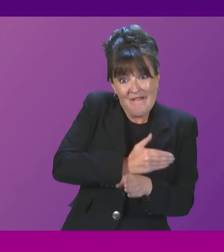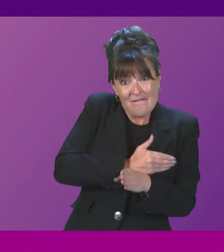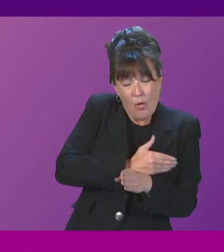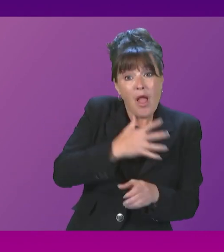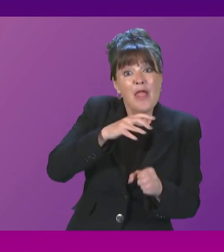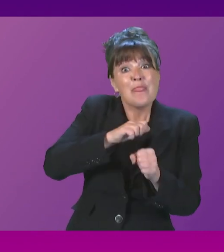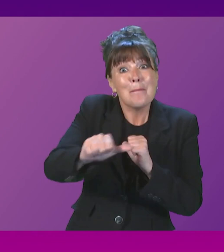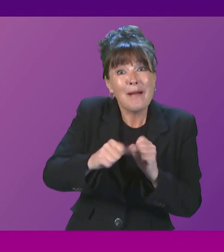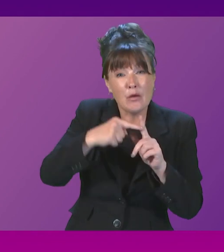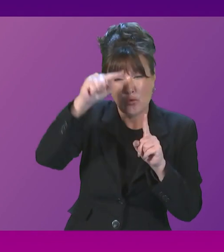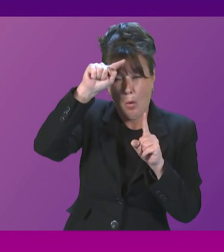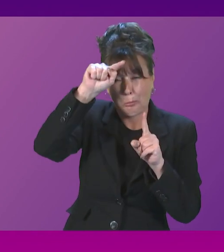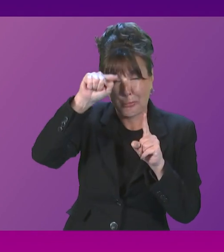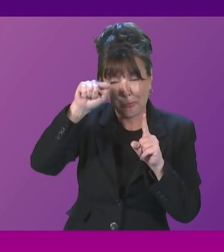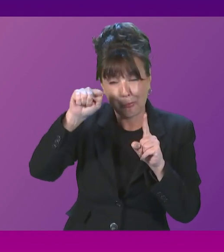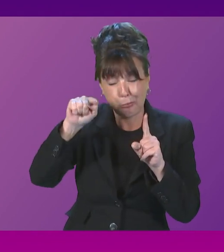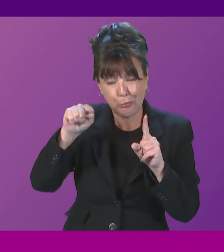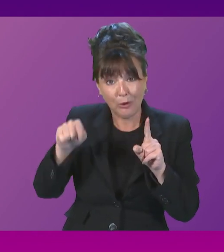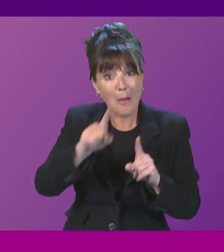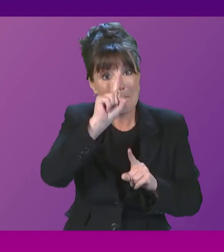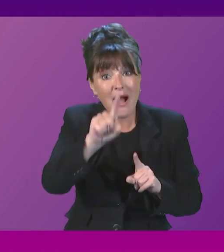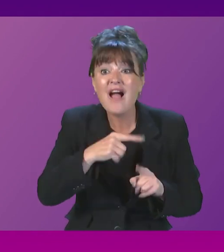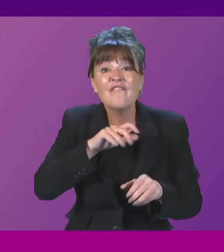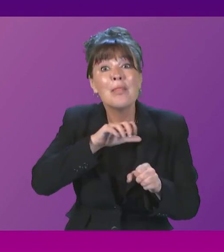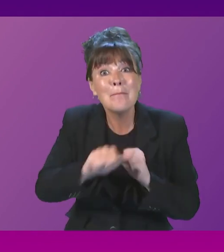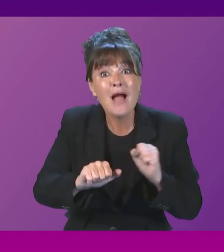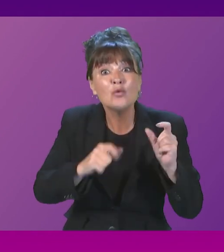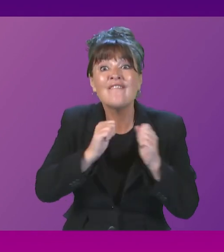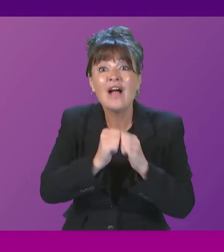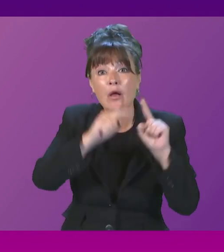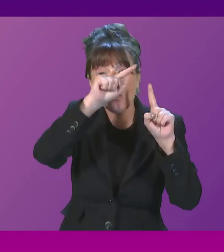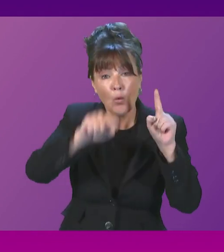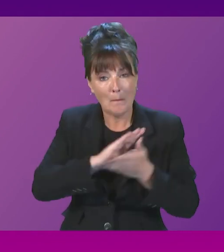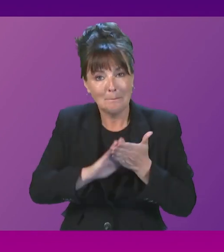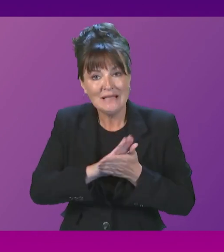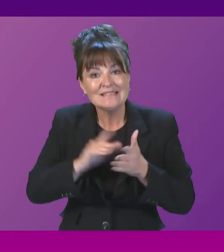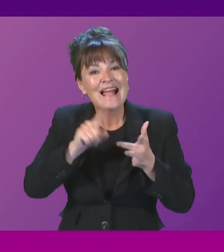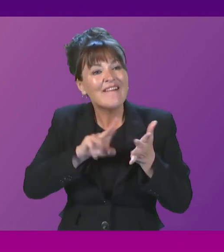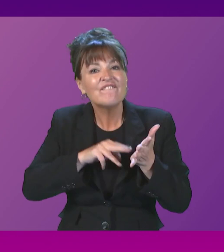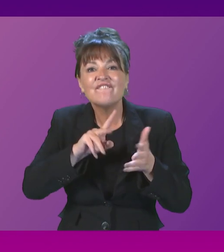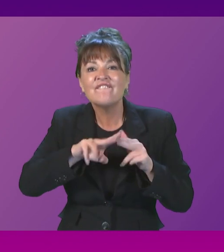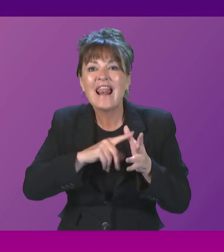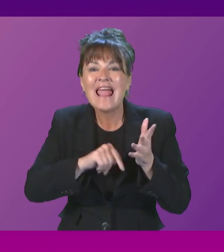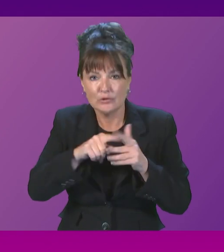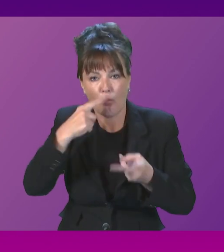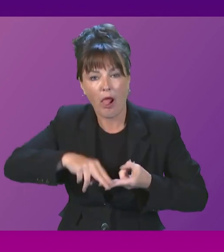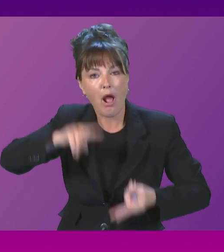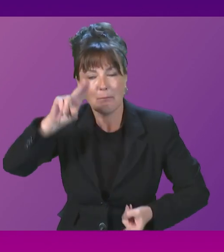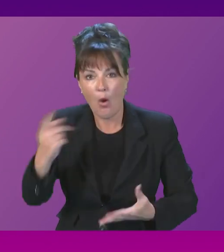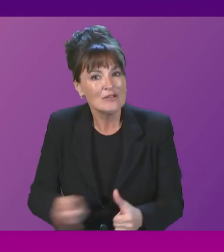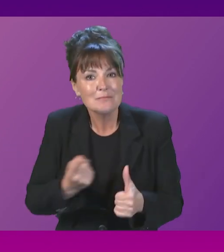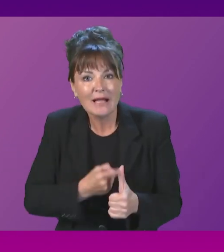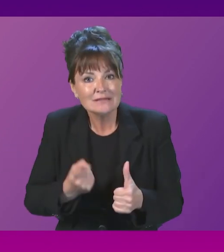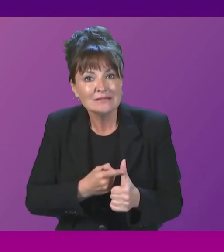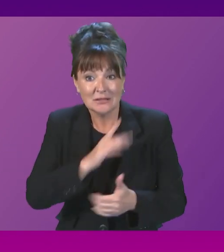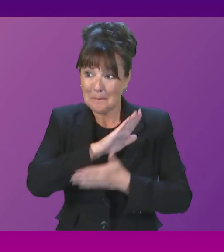of sterling, a falling pound will add to inflationary pressures in the economy. With inflation already at 10%, the Scottish Government budget